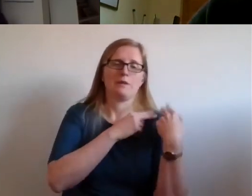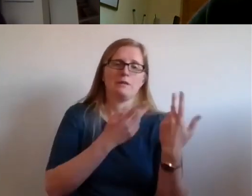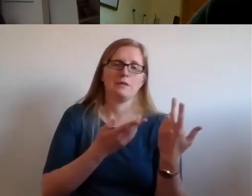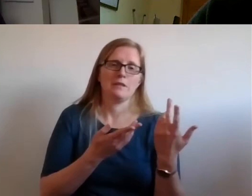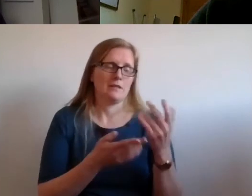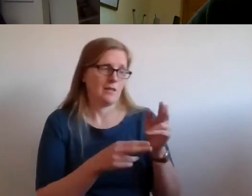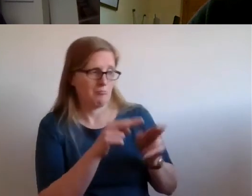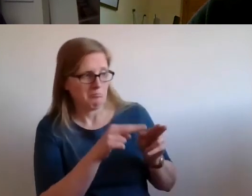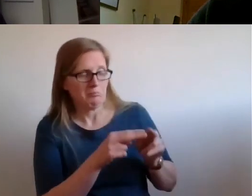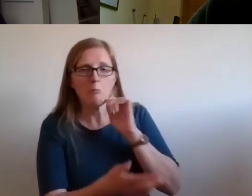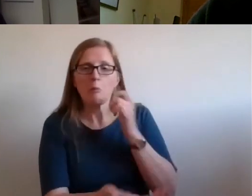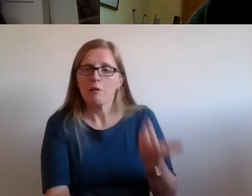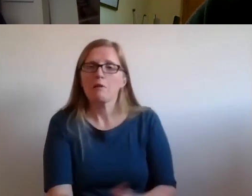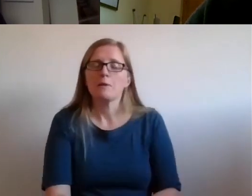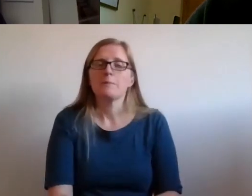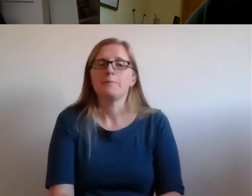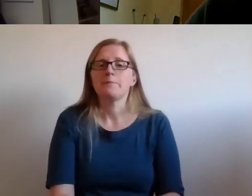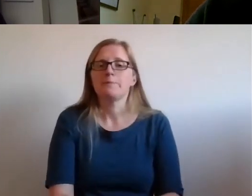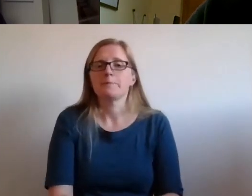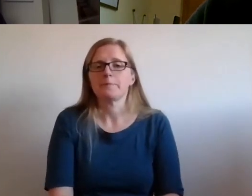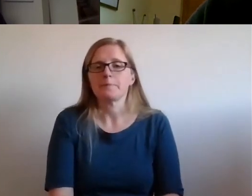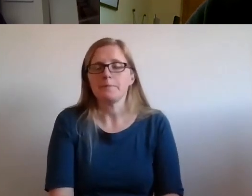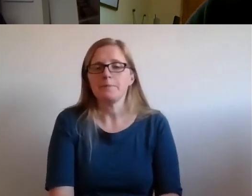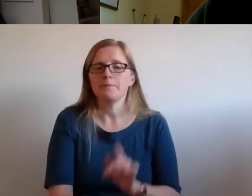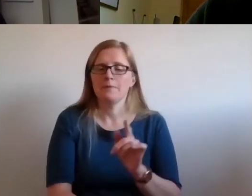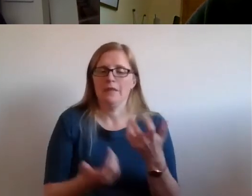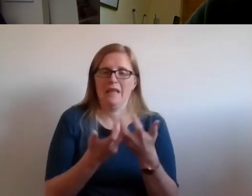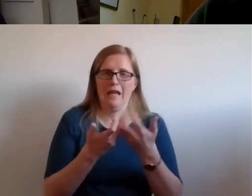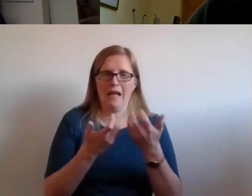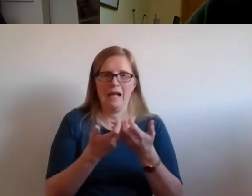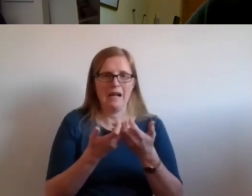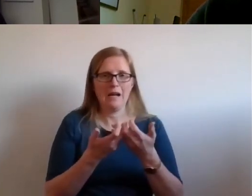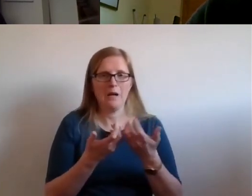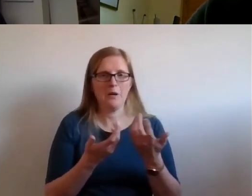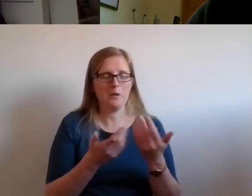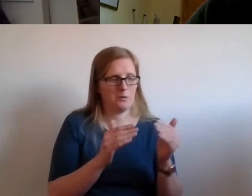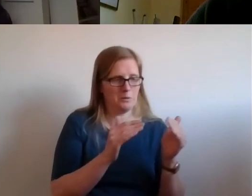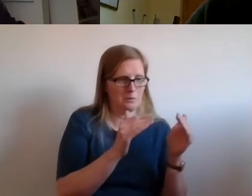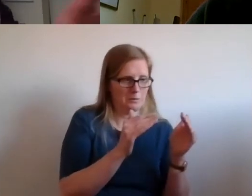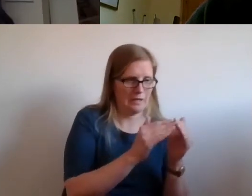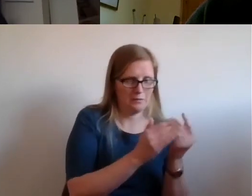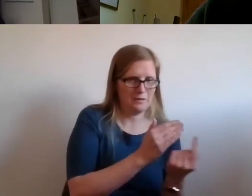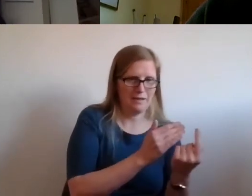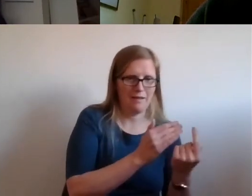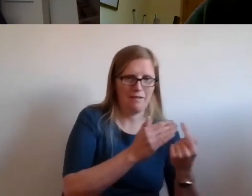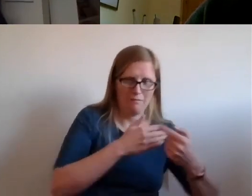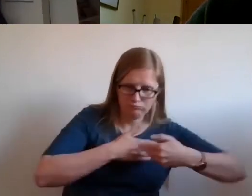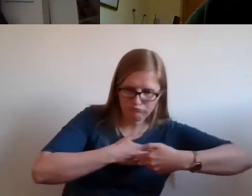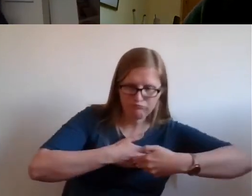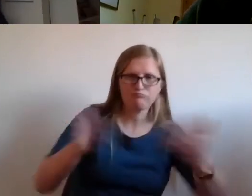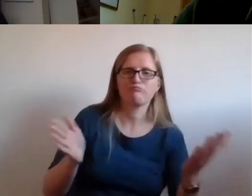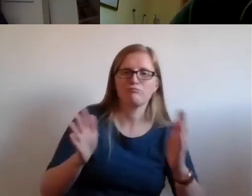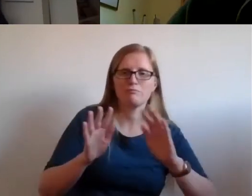those are the ways in which we're trying to broaden out from the right to housing by itself into that wider arena.